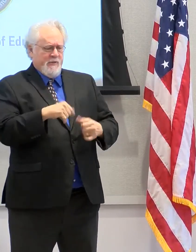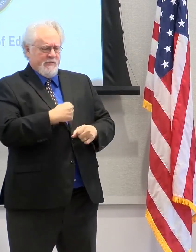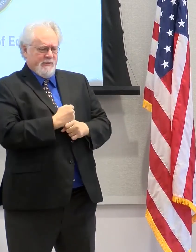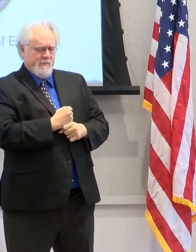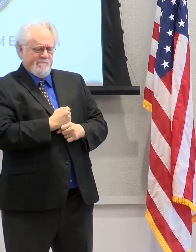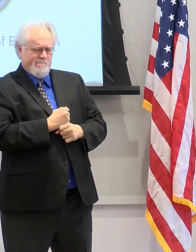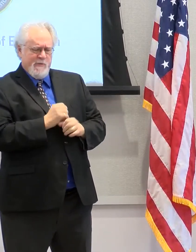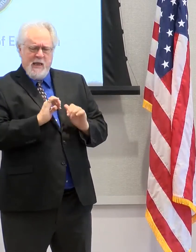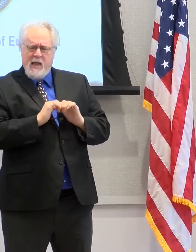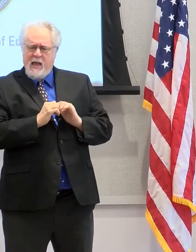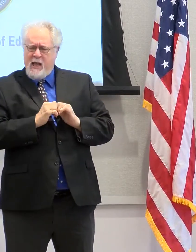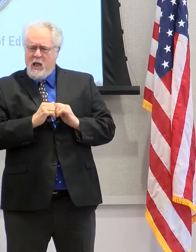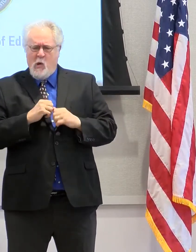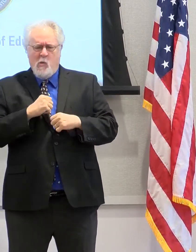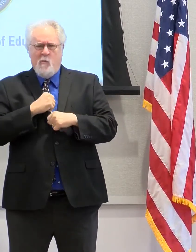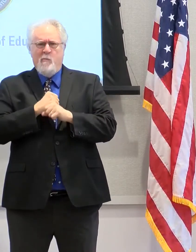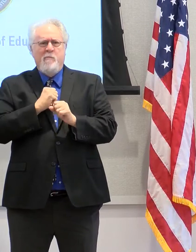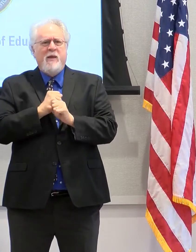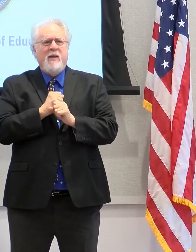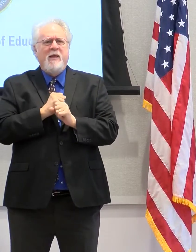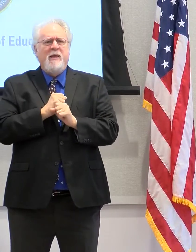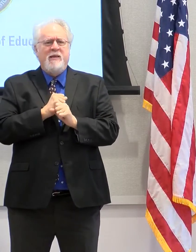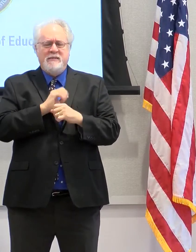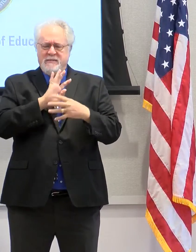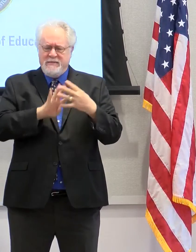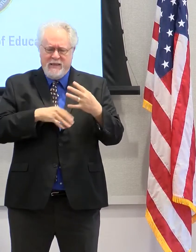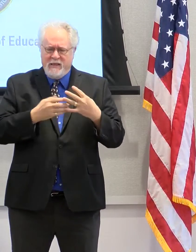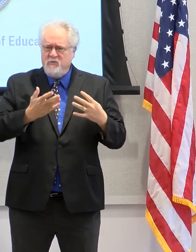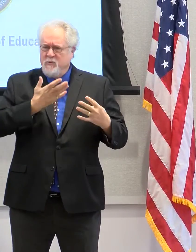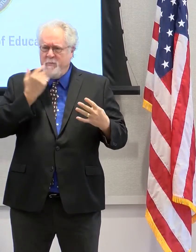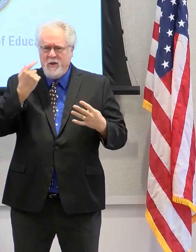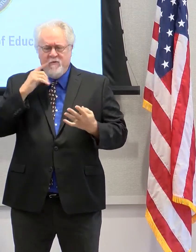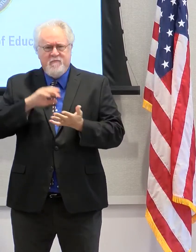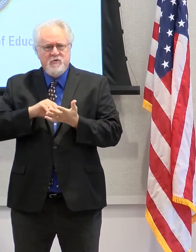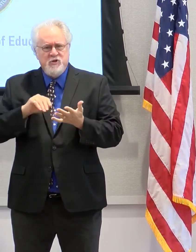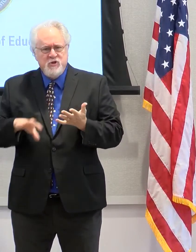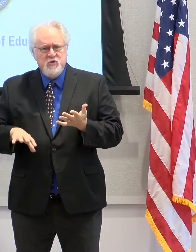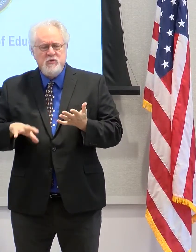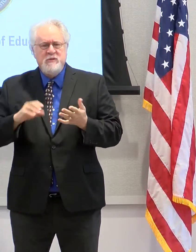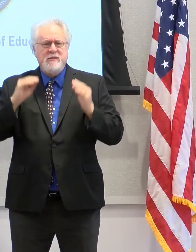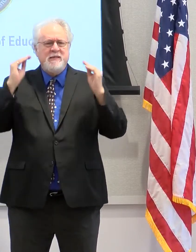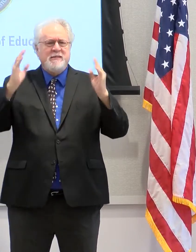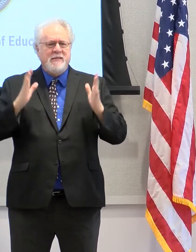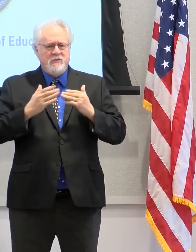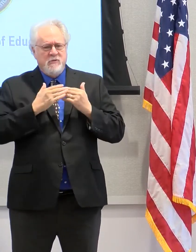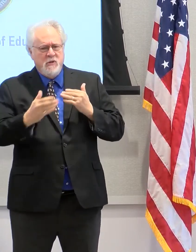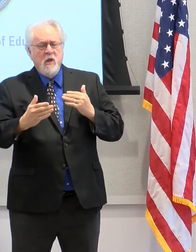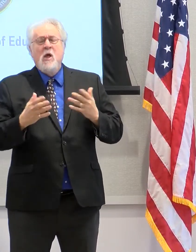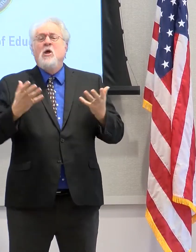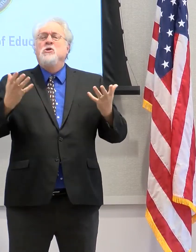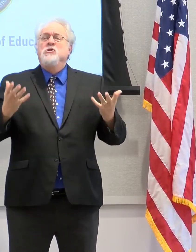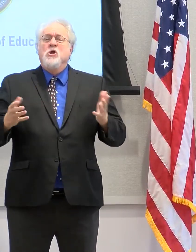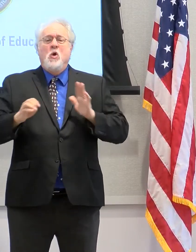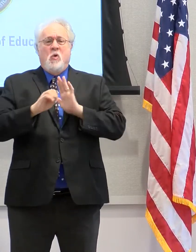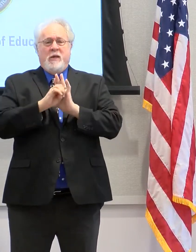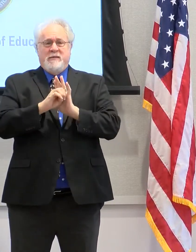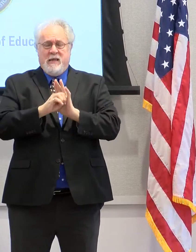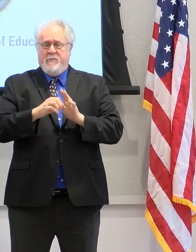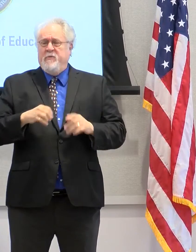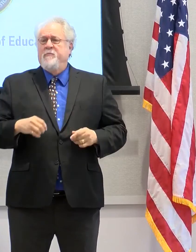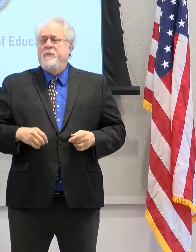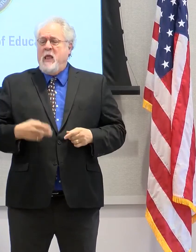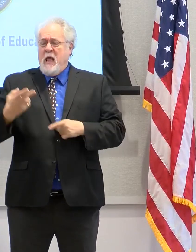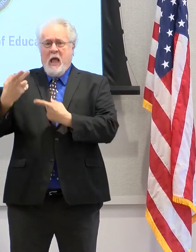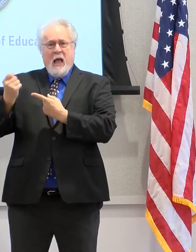thinking, how do we make, really, our schedules better for students or teachers moving forward? And so, for example, at our high school